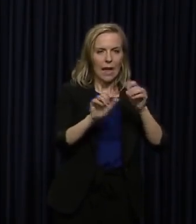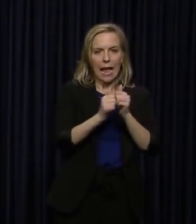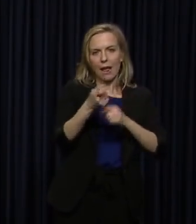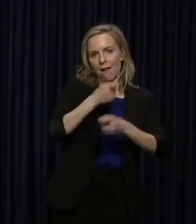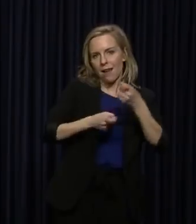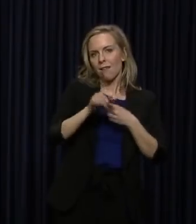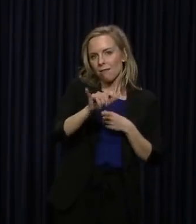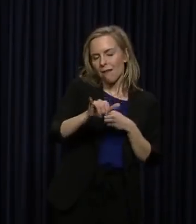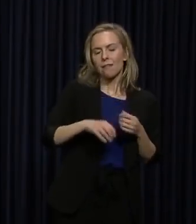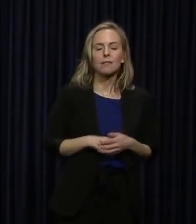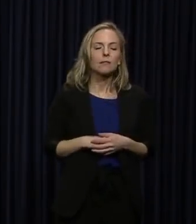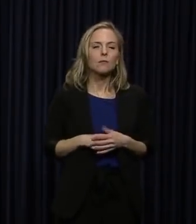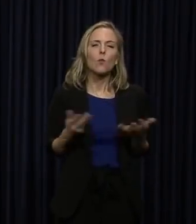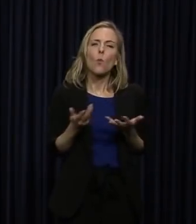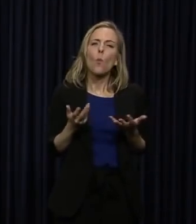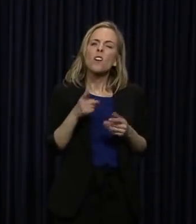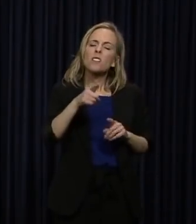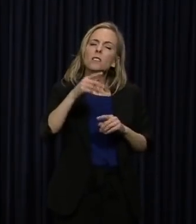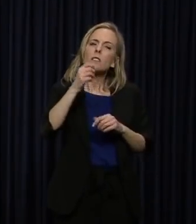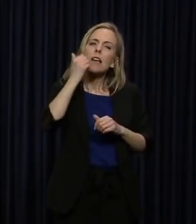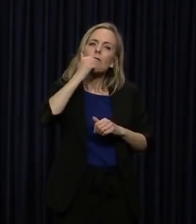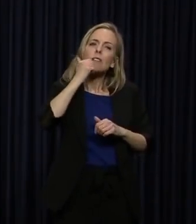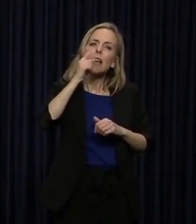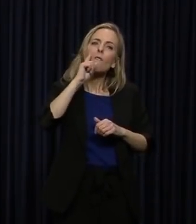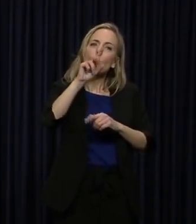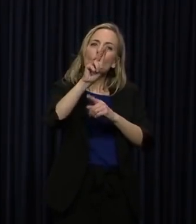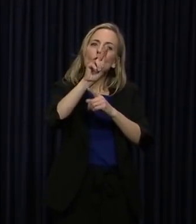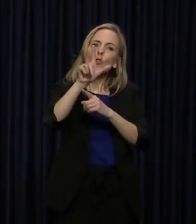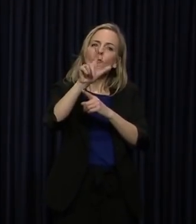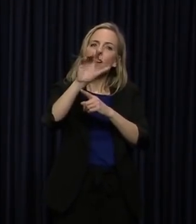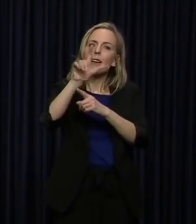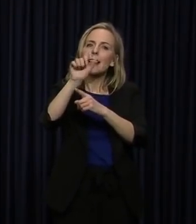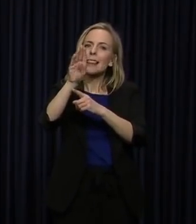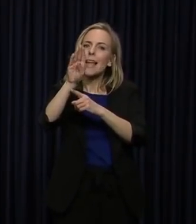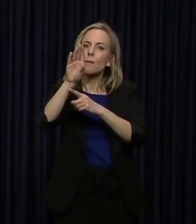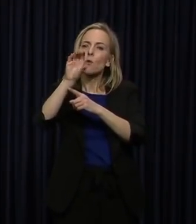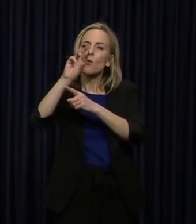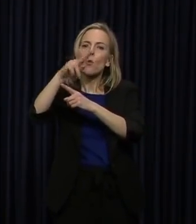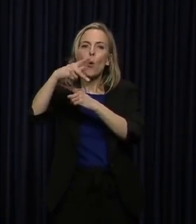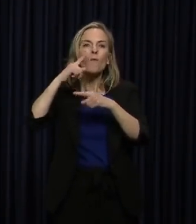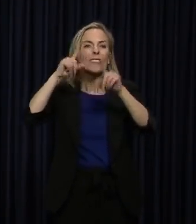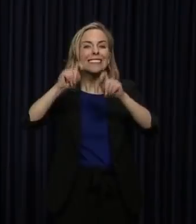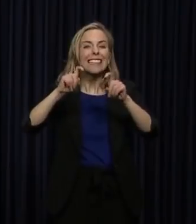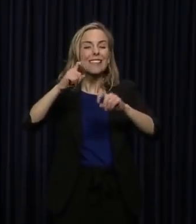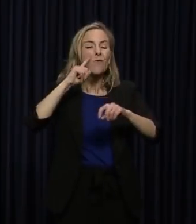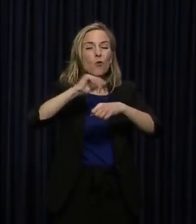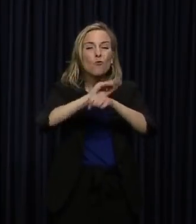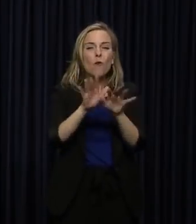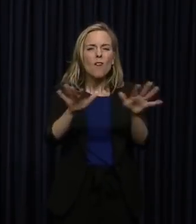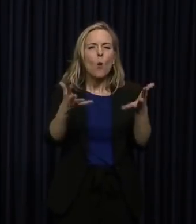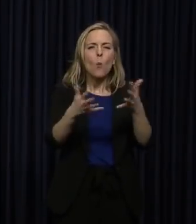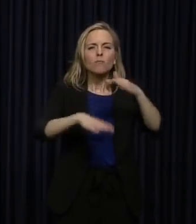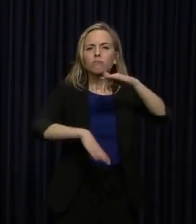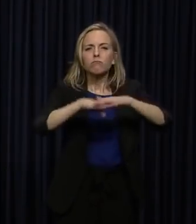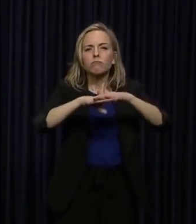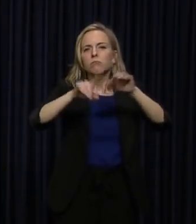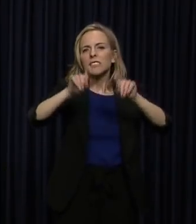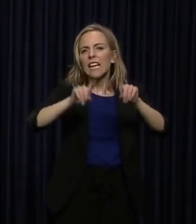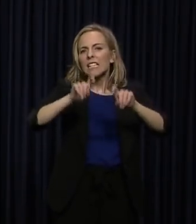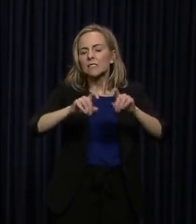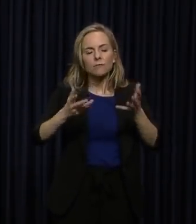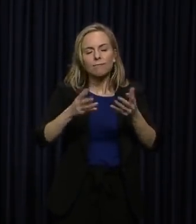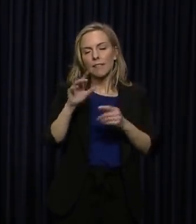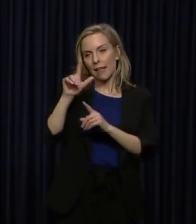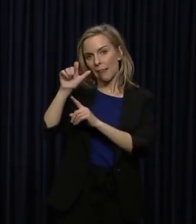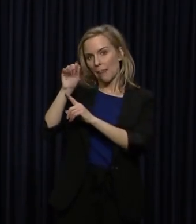I got a question of what is the per-day testing capacity of UofL and LabCorp. I don't have that information. LabCorp is